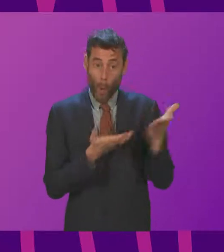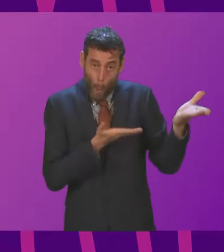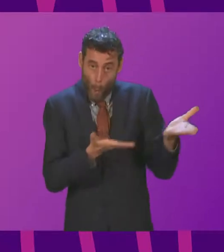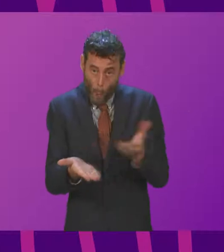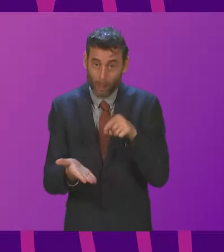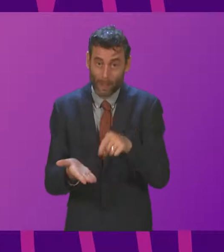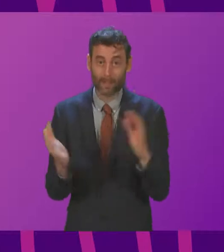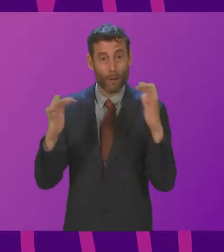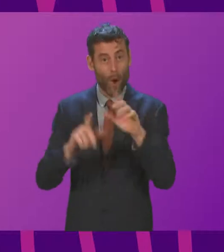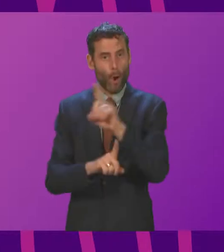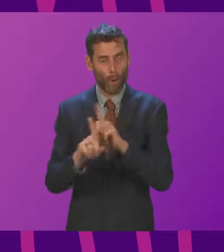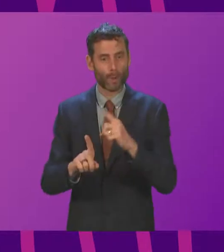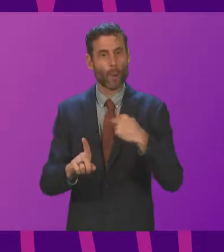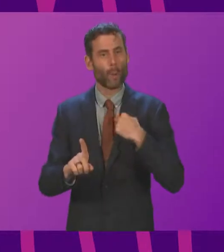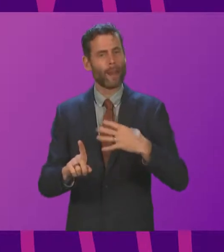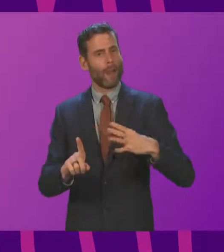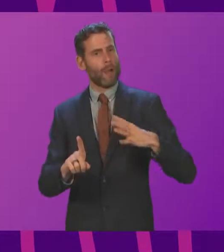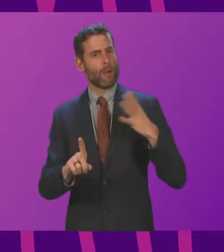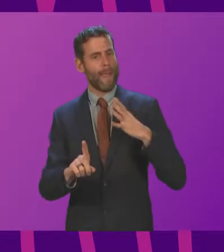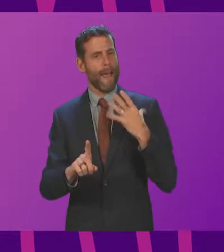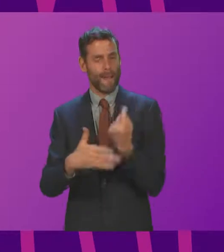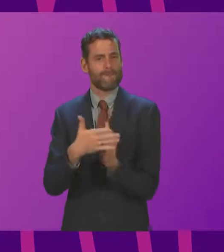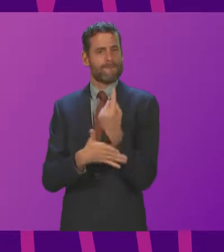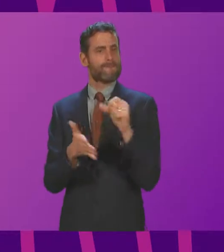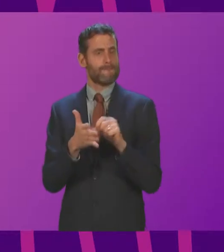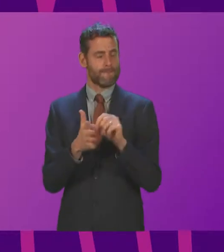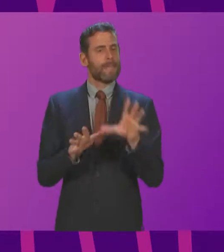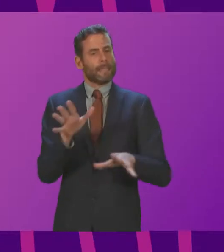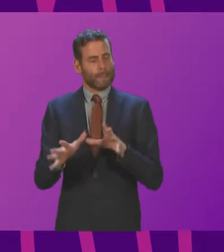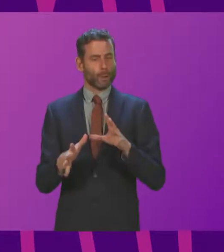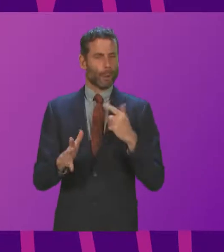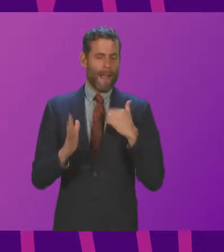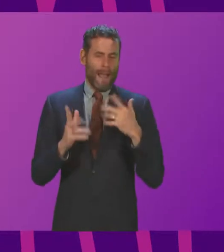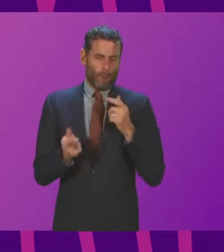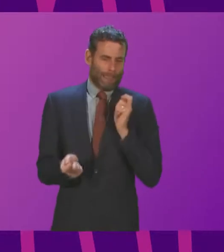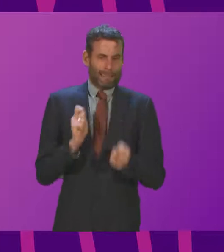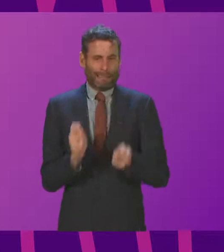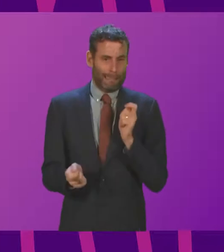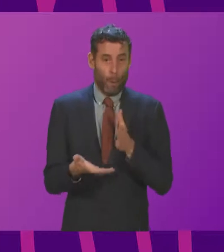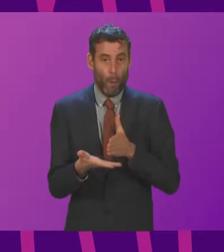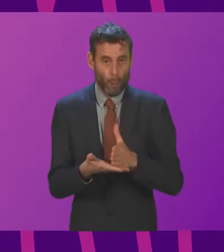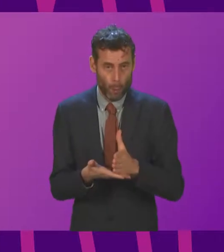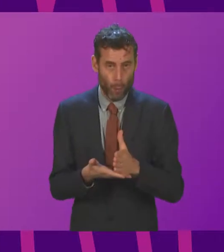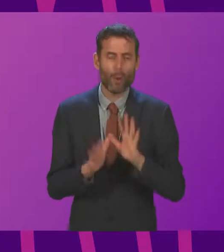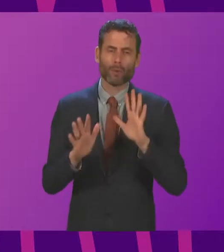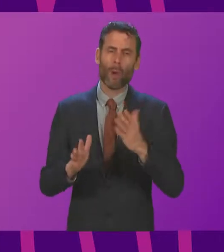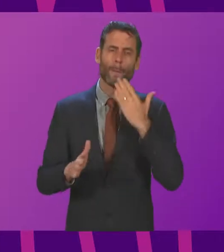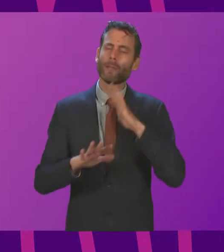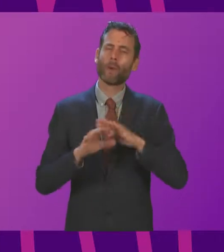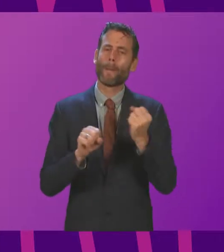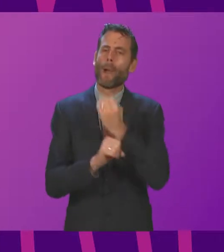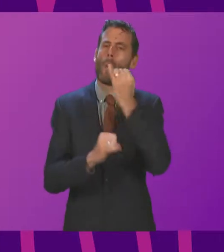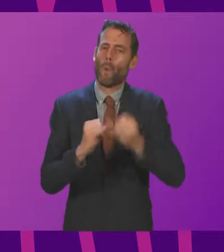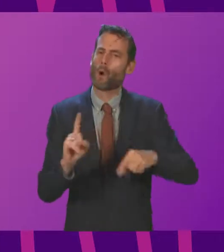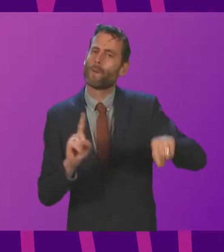suffering some disruption because of that, so don't add to that disruption for them. But let's all get behind those who will be negotiating, I hope, a good outcome